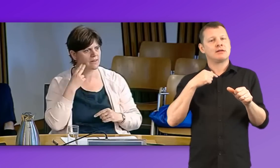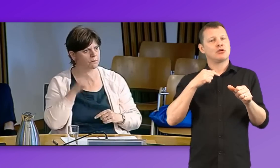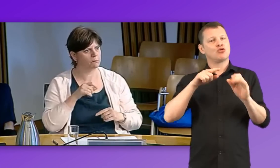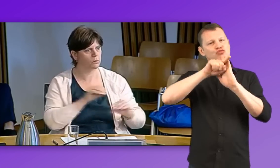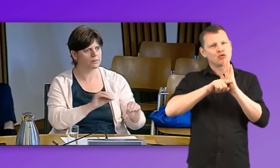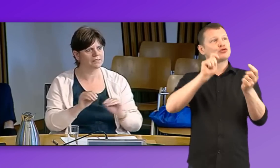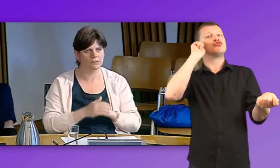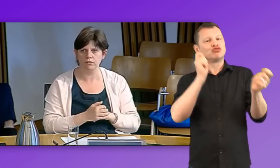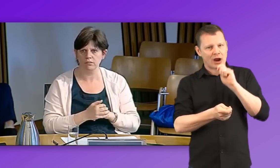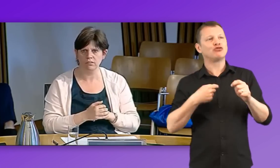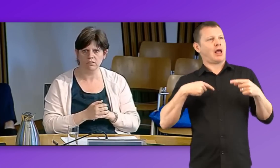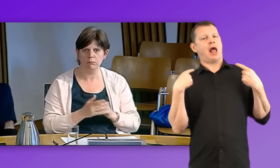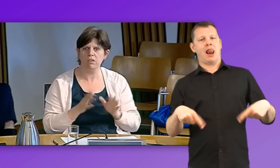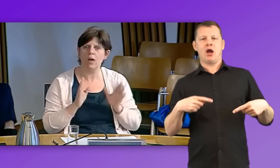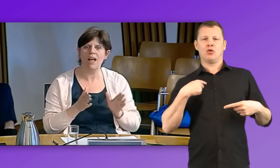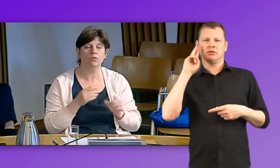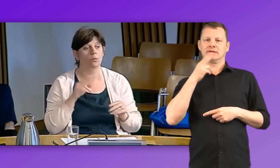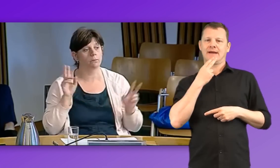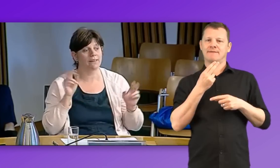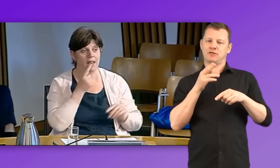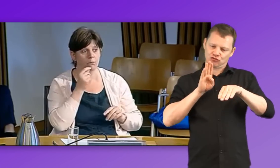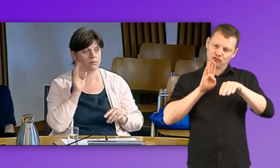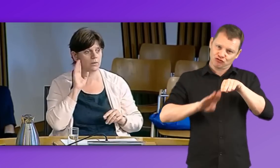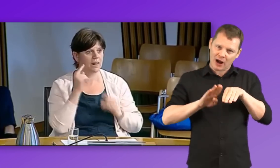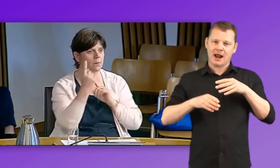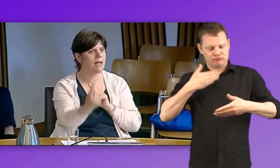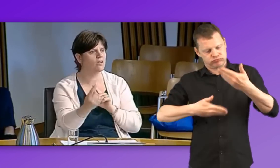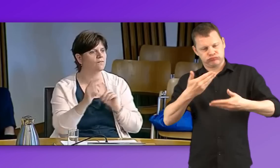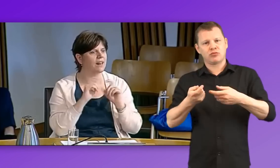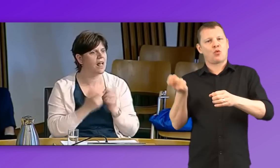change the rules to allow deaf people to train at all to become teachers of the deaf, and that's why we've got so few.